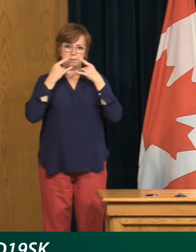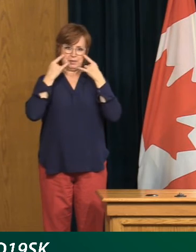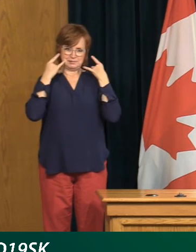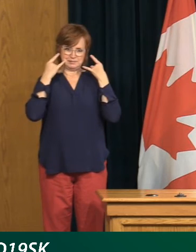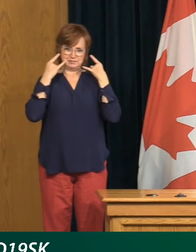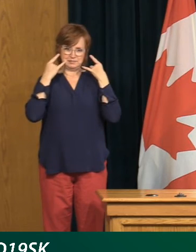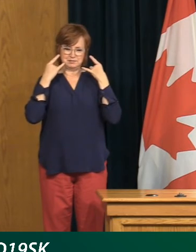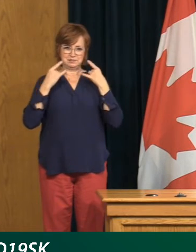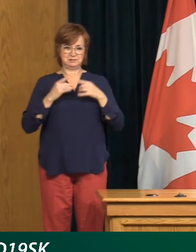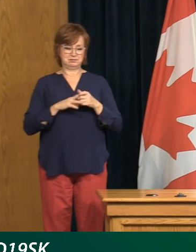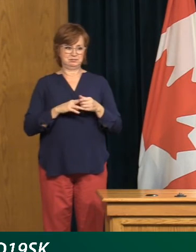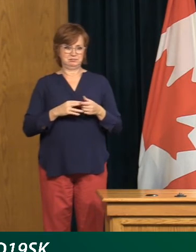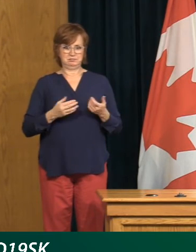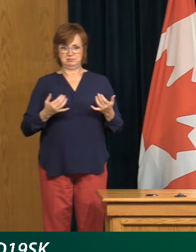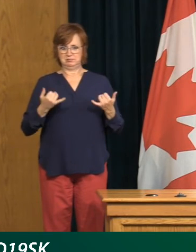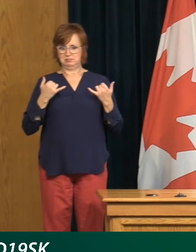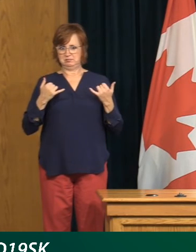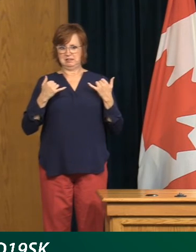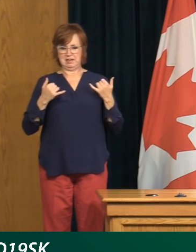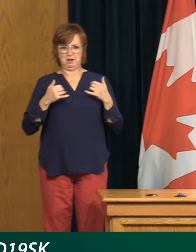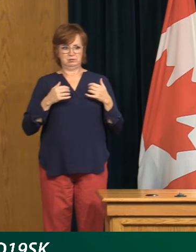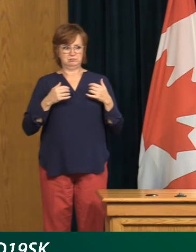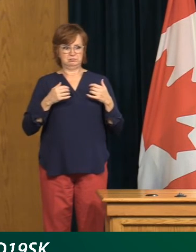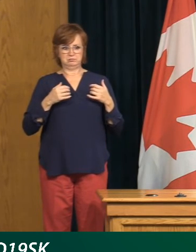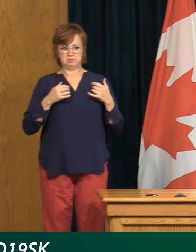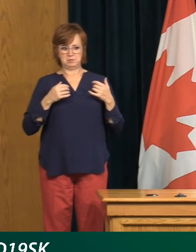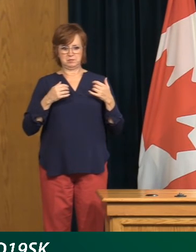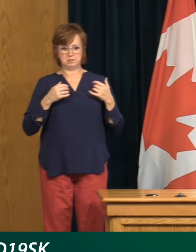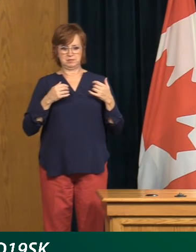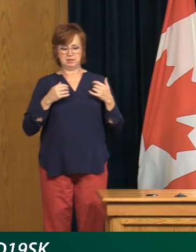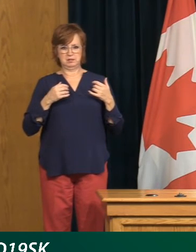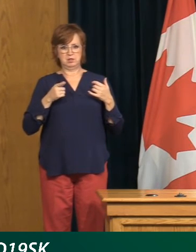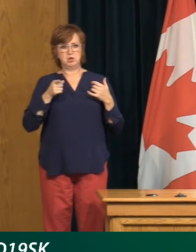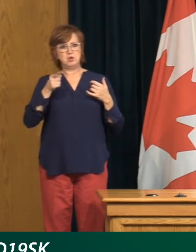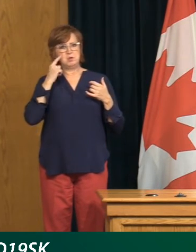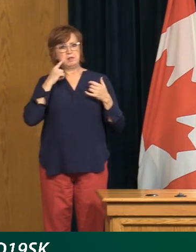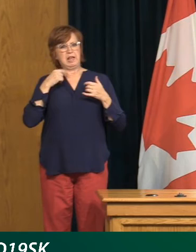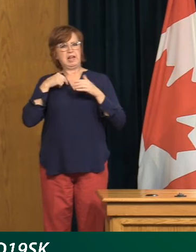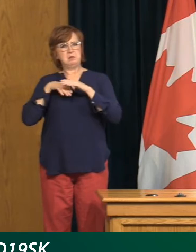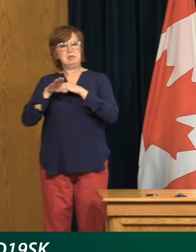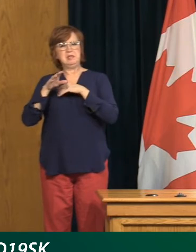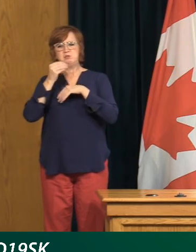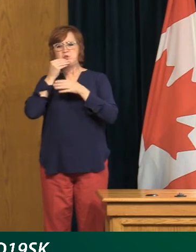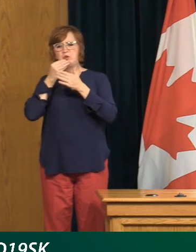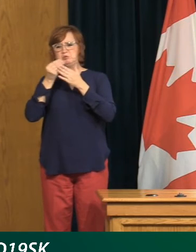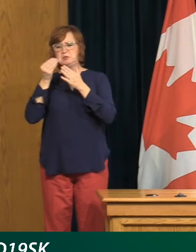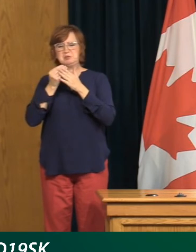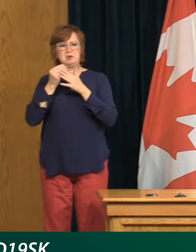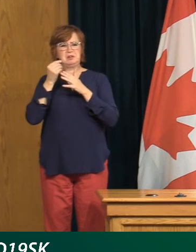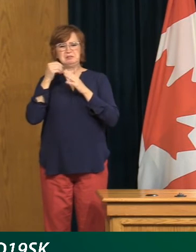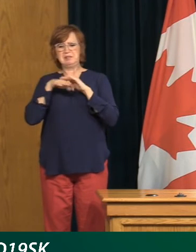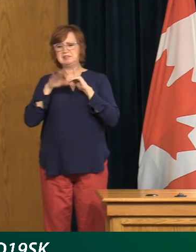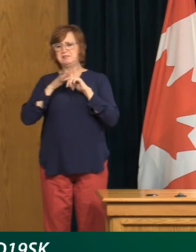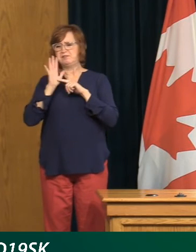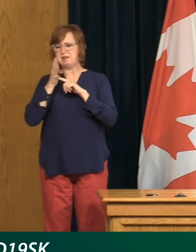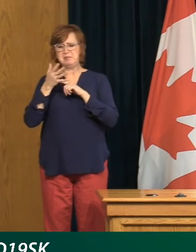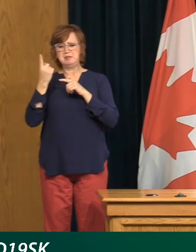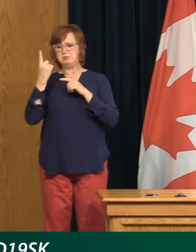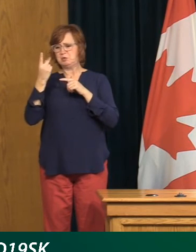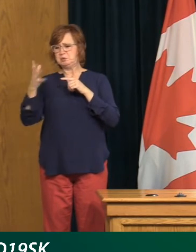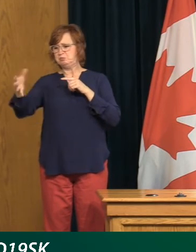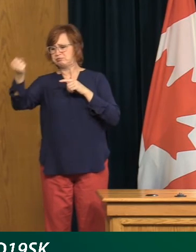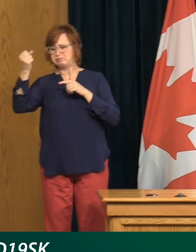hardly any situations where you can't wear a mask for the few minutes that you're in a retail location or going into an office for some work. And if all of us does this